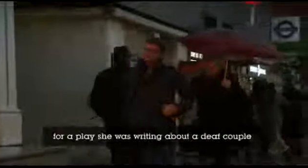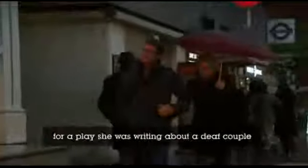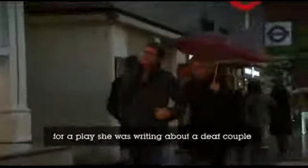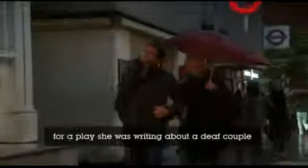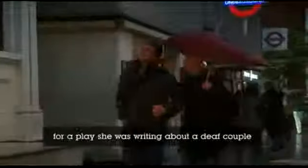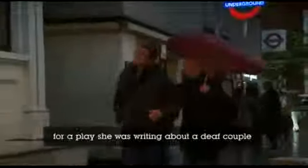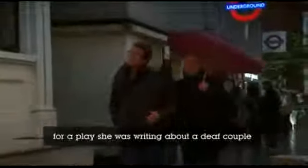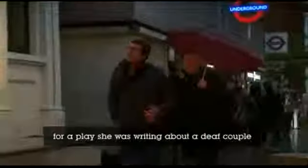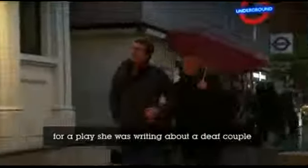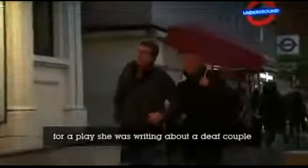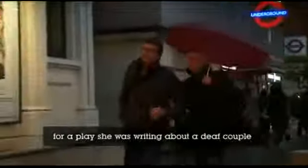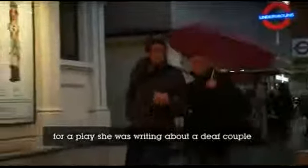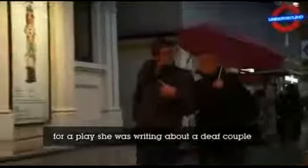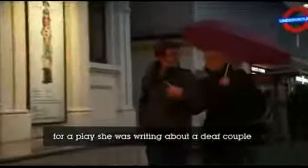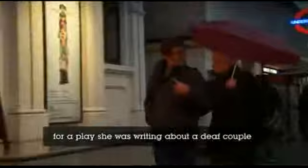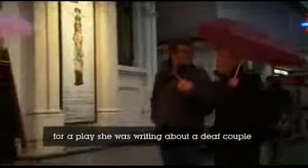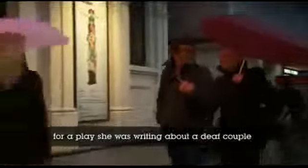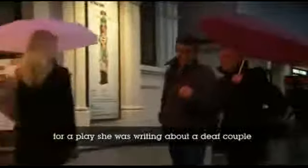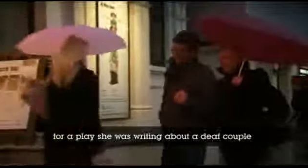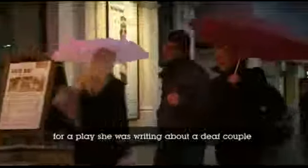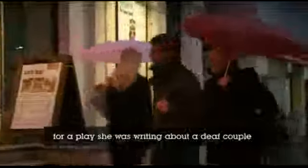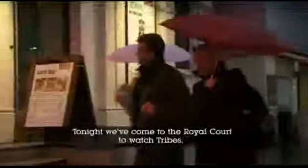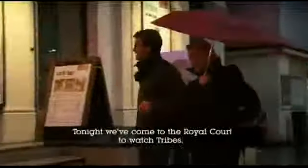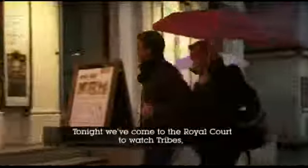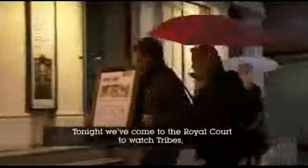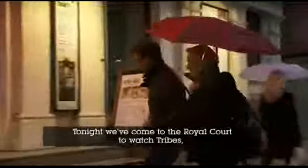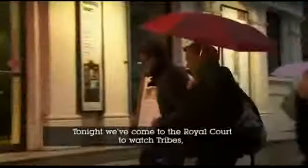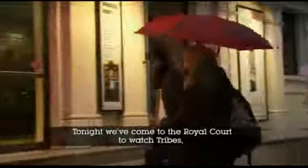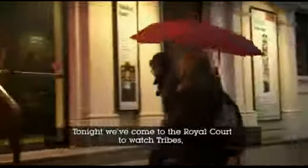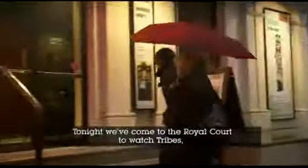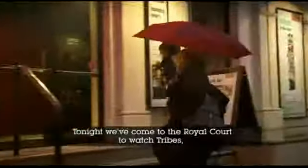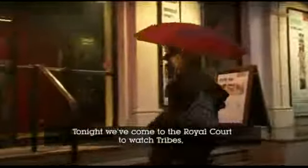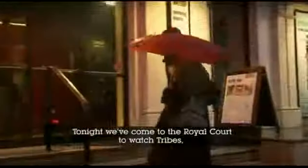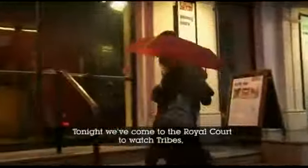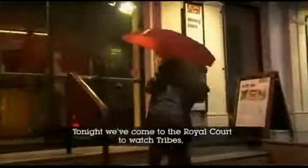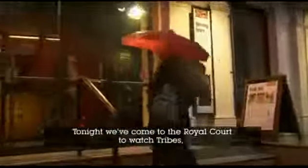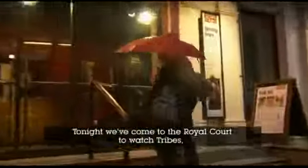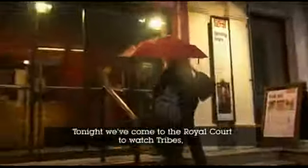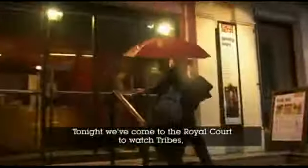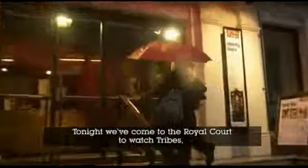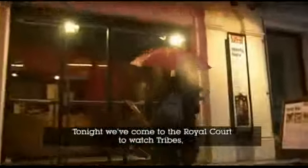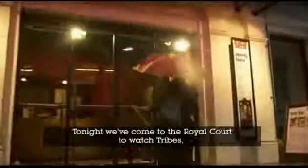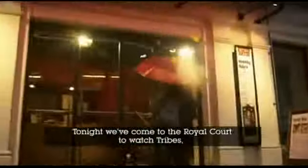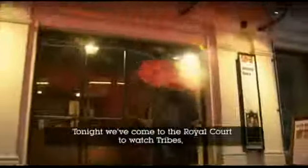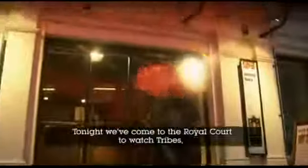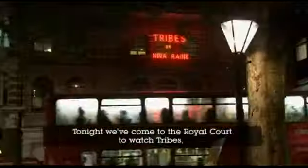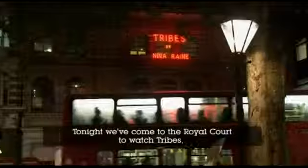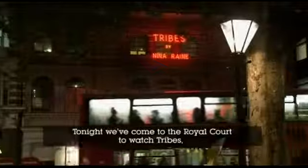through play she was writing about deaf people. And then we've come to the room to watch films,